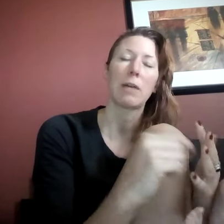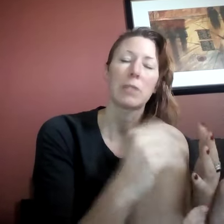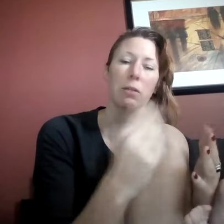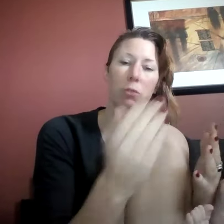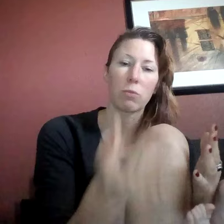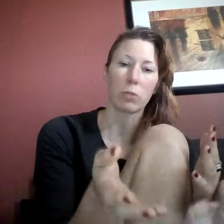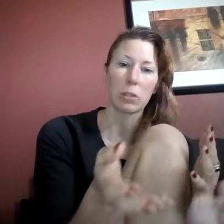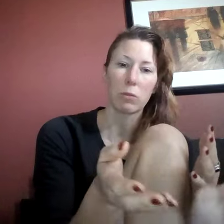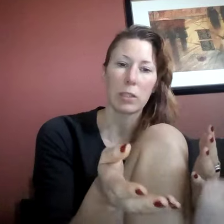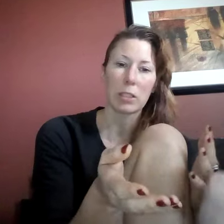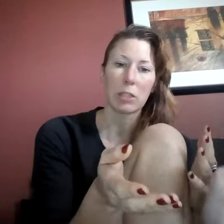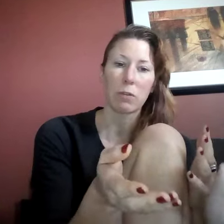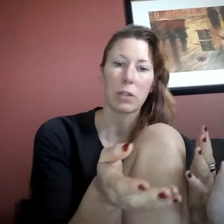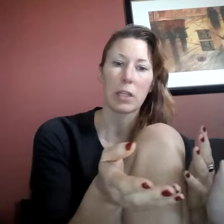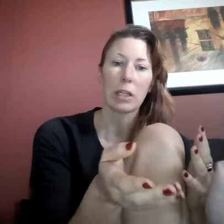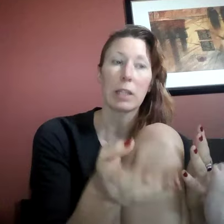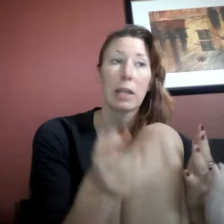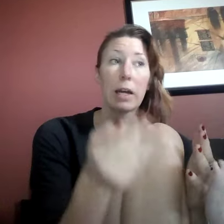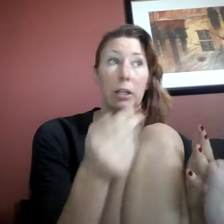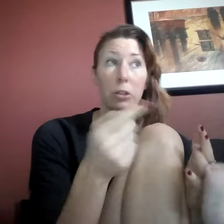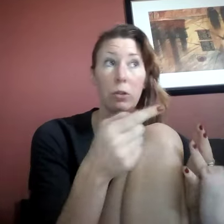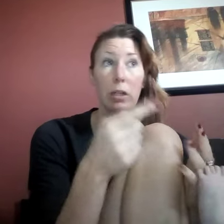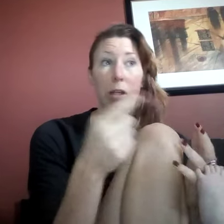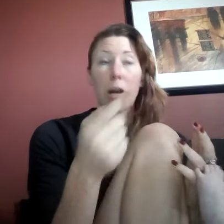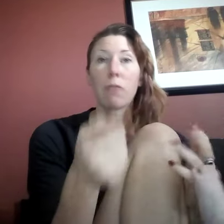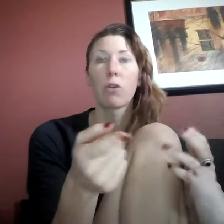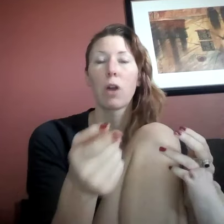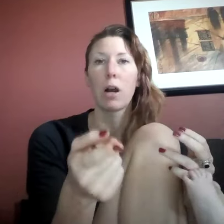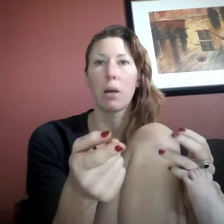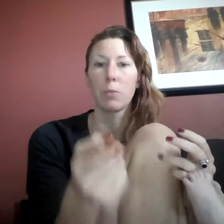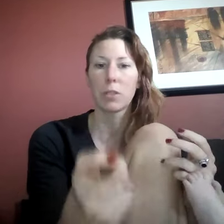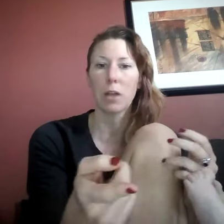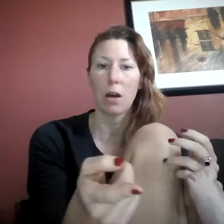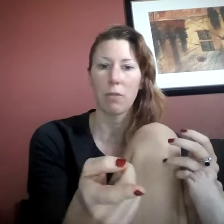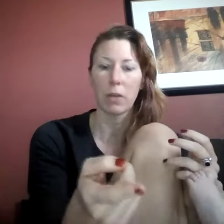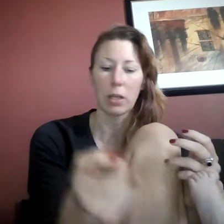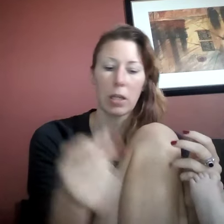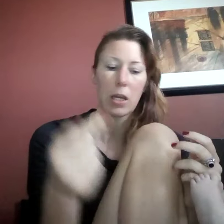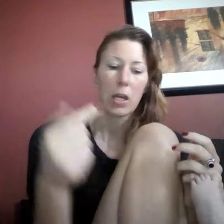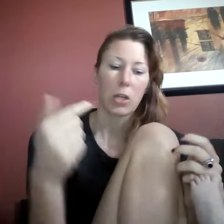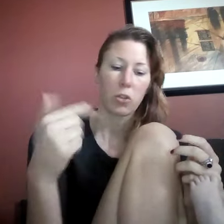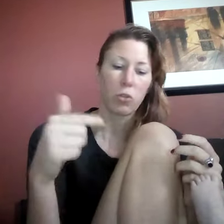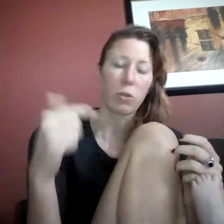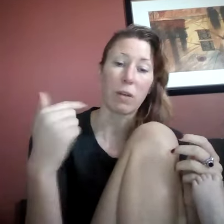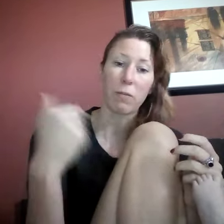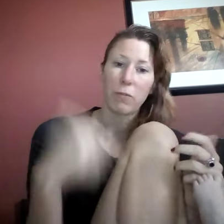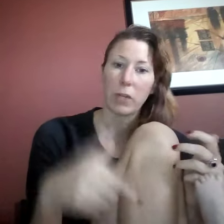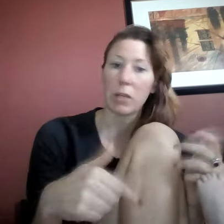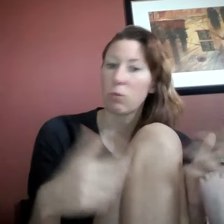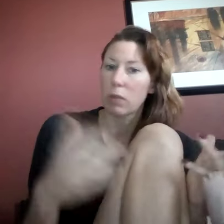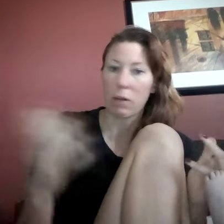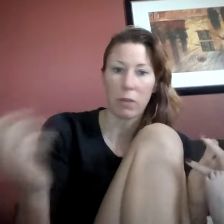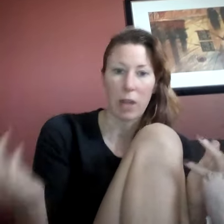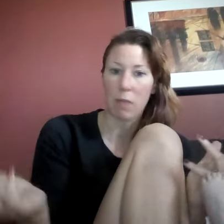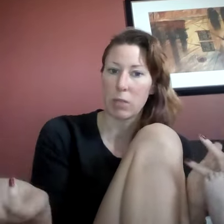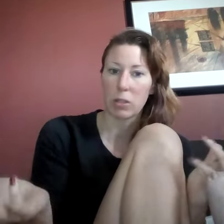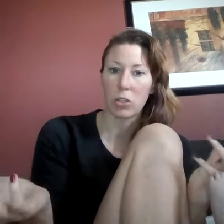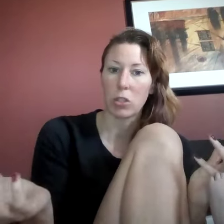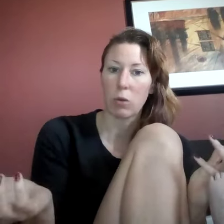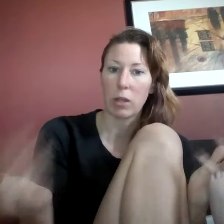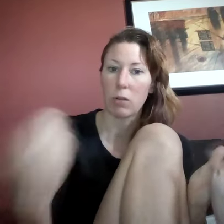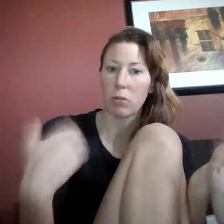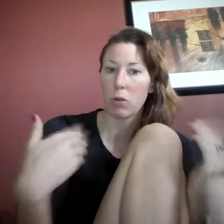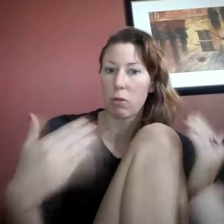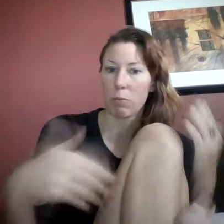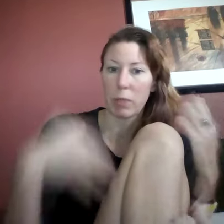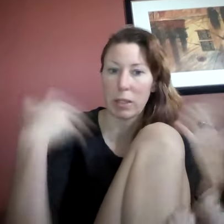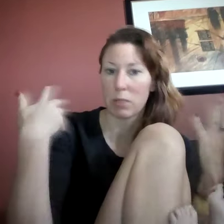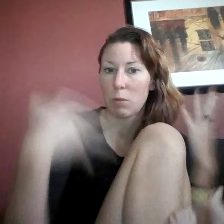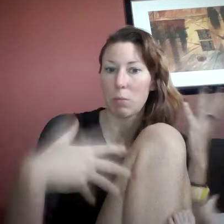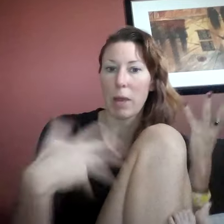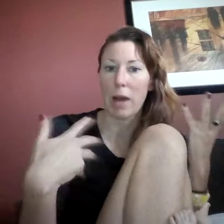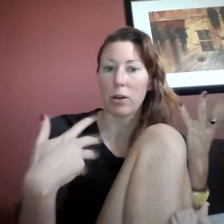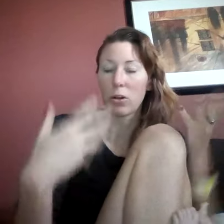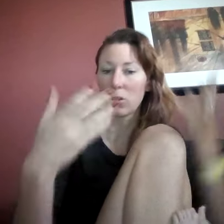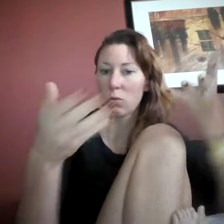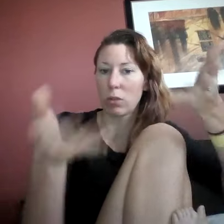have several reasons for thinking that, including cover-ups of it, to the feet, whatever that means to you. I don't know if placement matters when